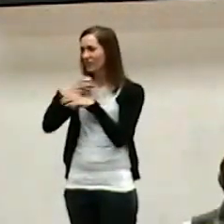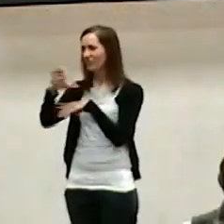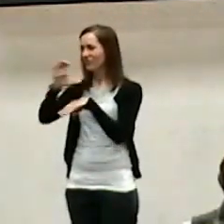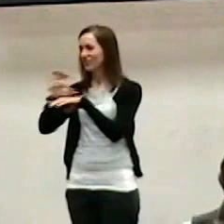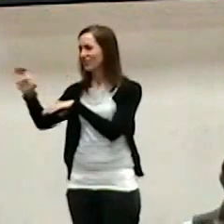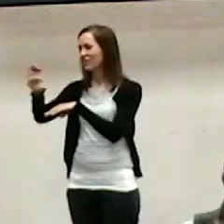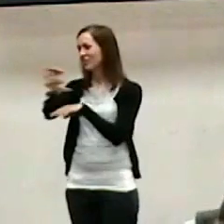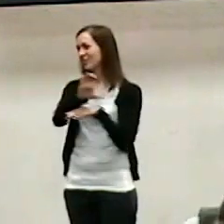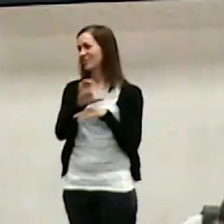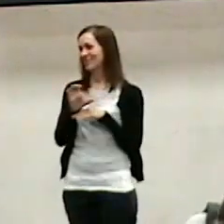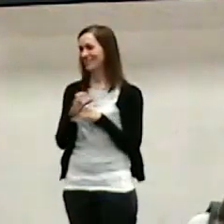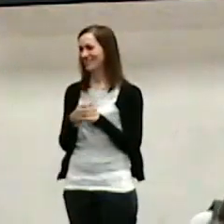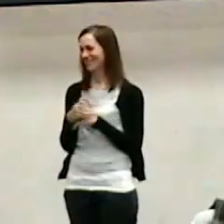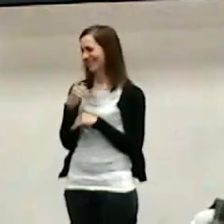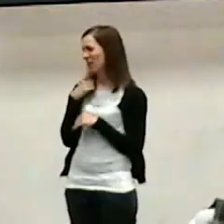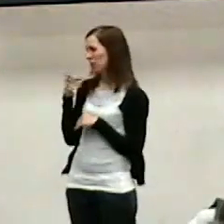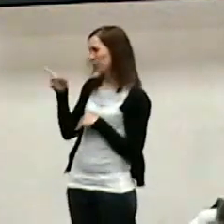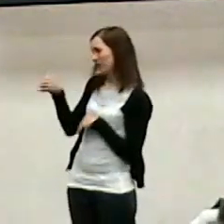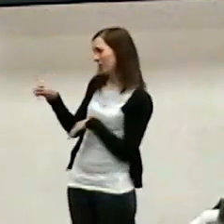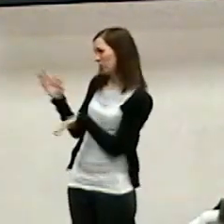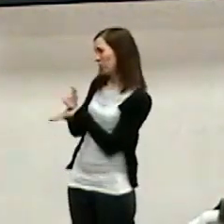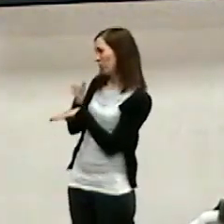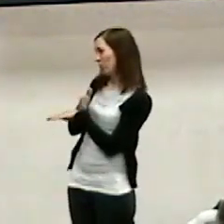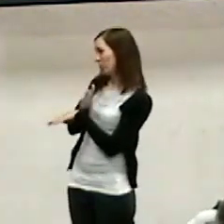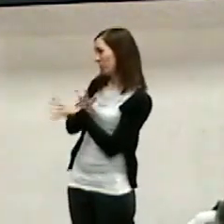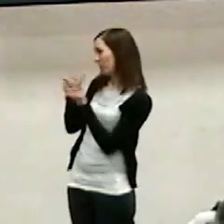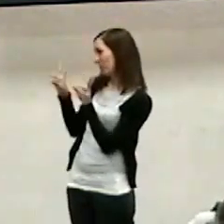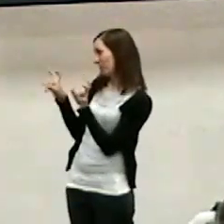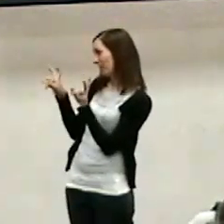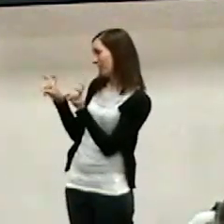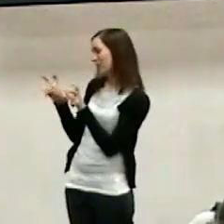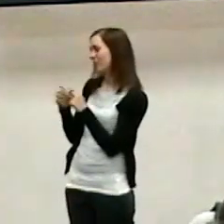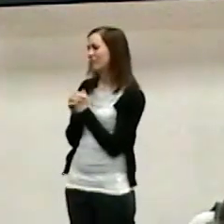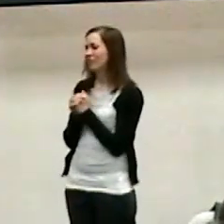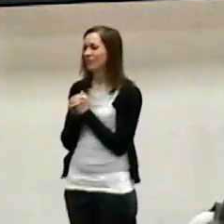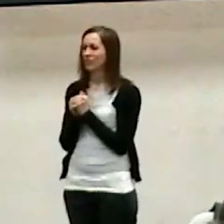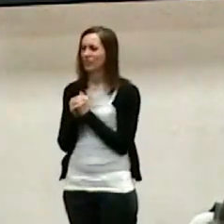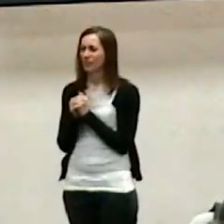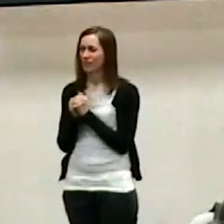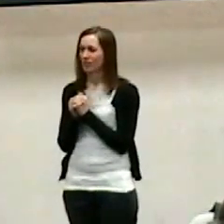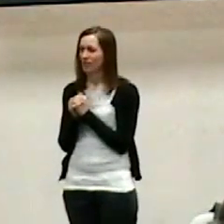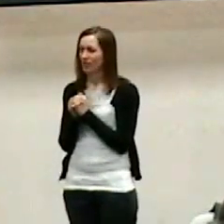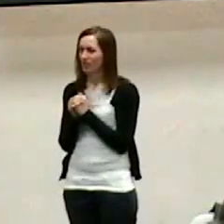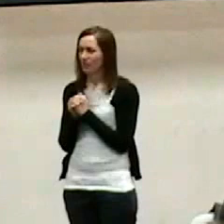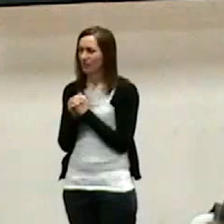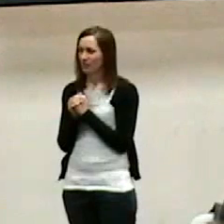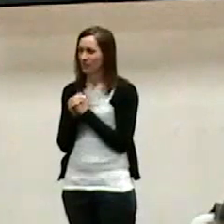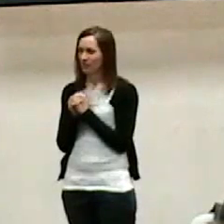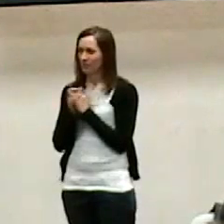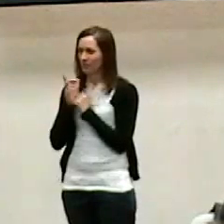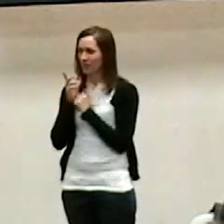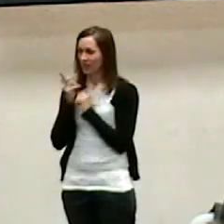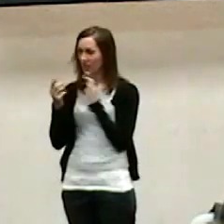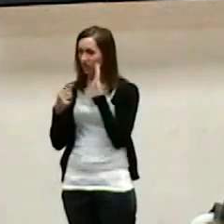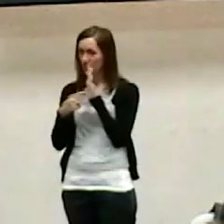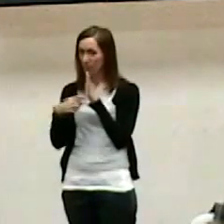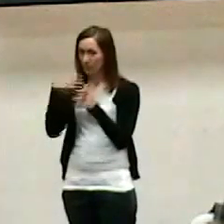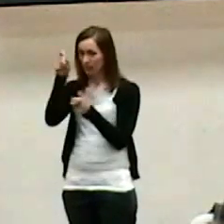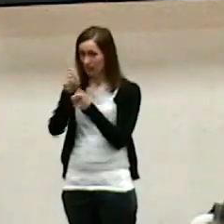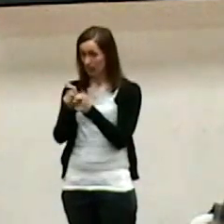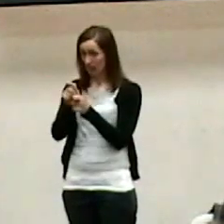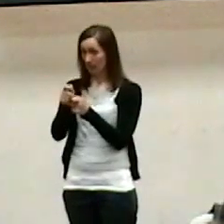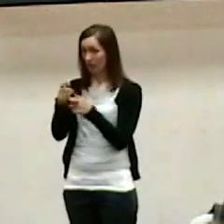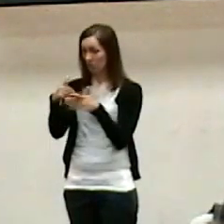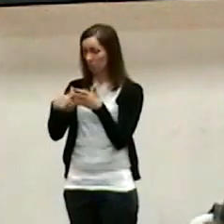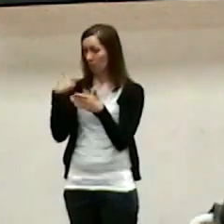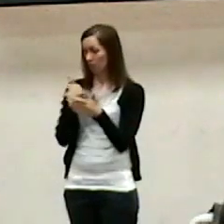But in his title, as the wordsmith he was, he laid out exactly what we wanted to be a